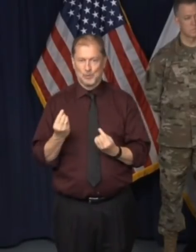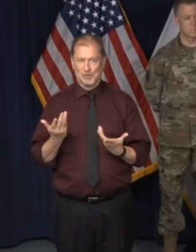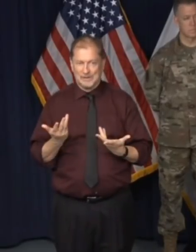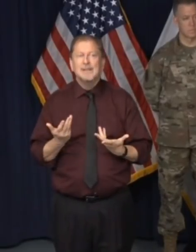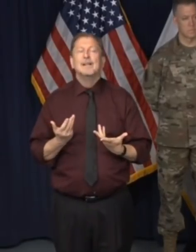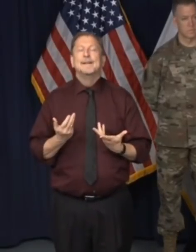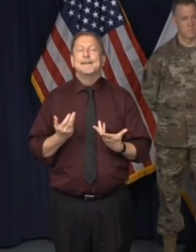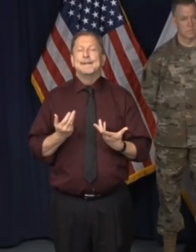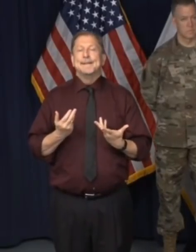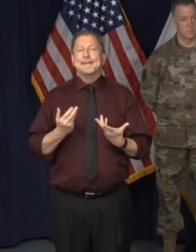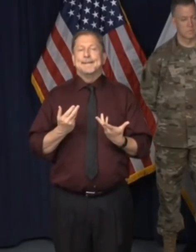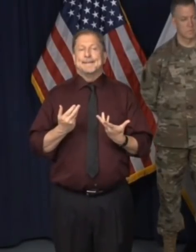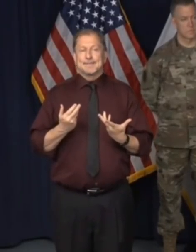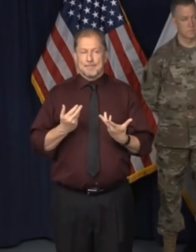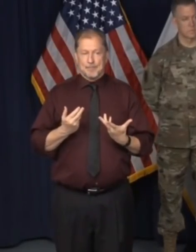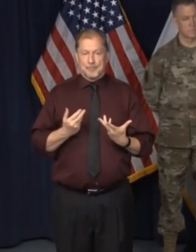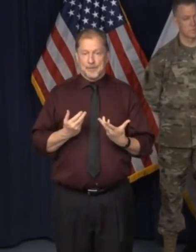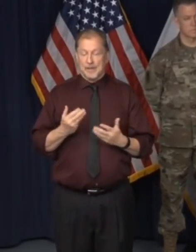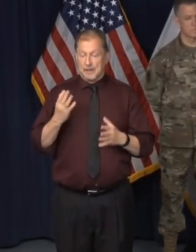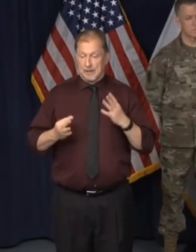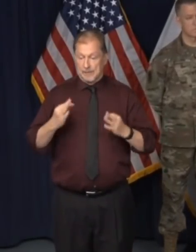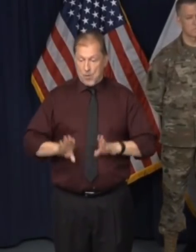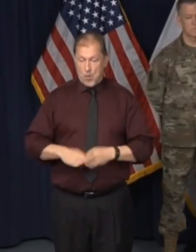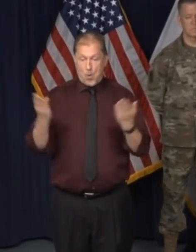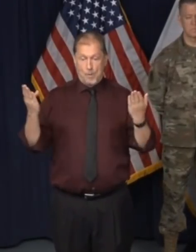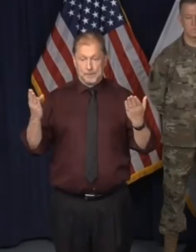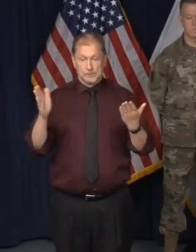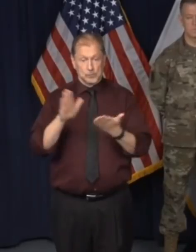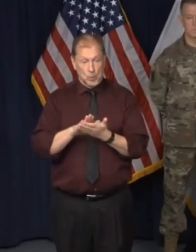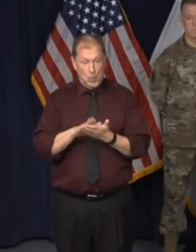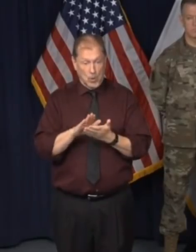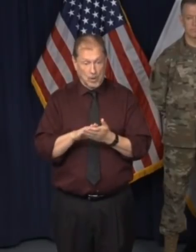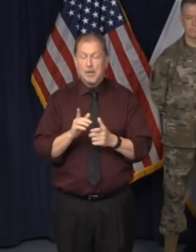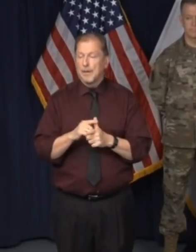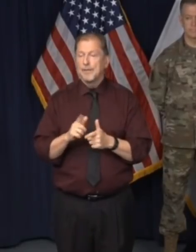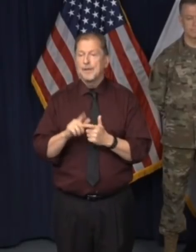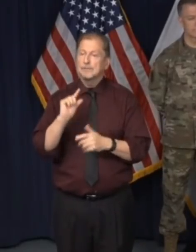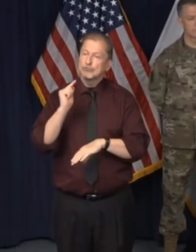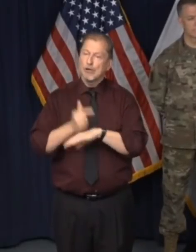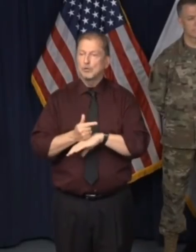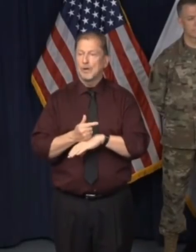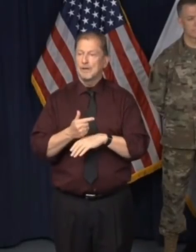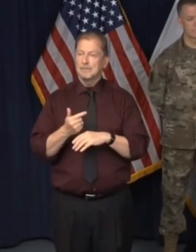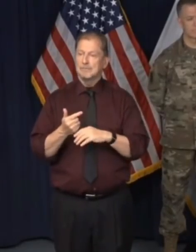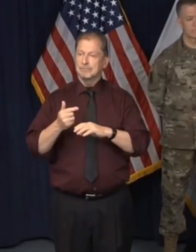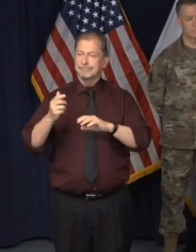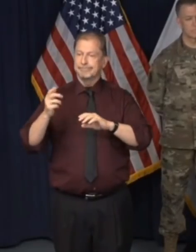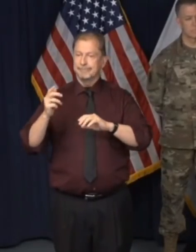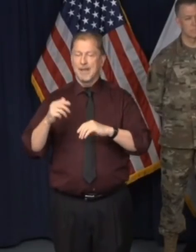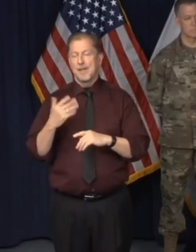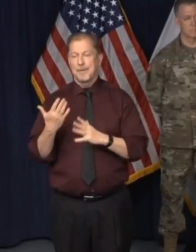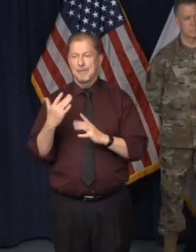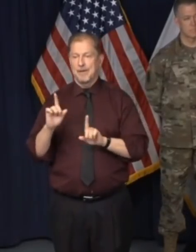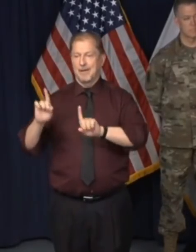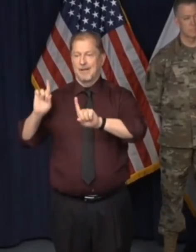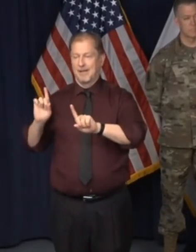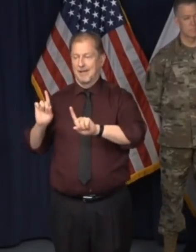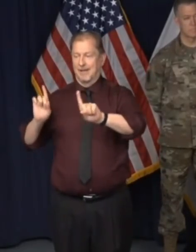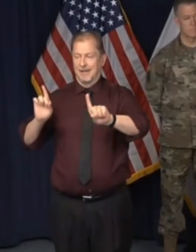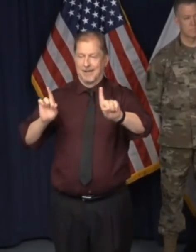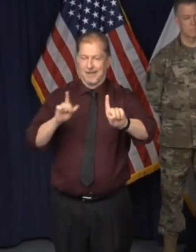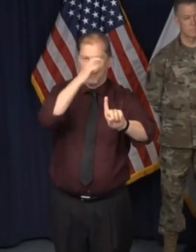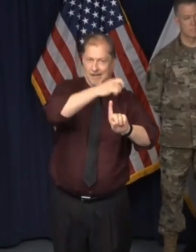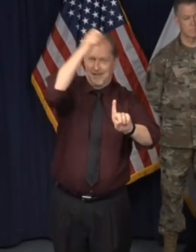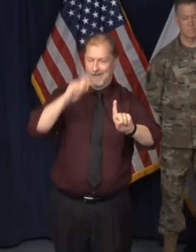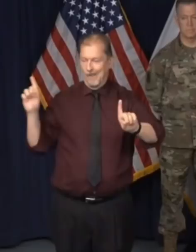um, that people can go back to school, then that's, you know, they'll be able to have their graduation, perhaps not in the normal fashion, but some sort of,